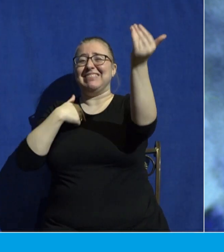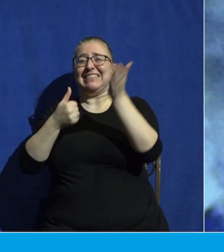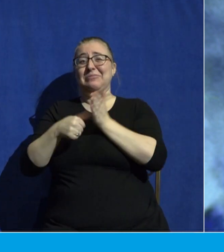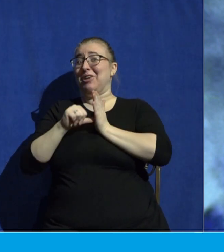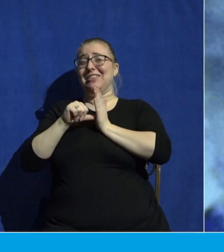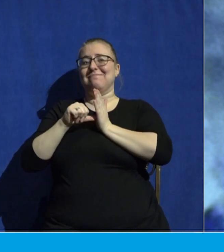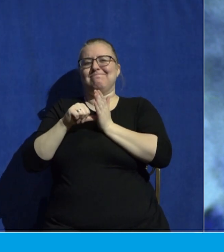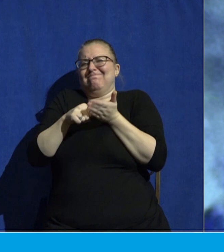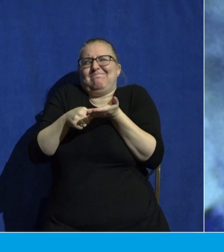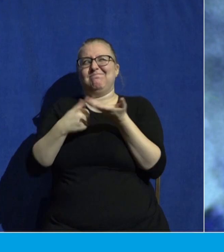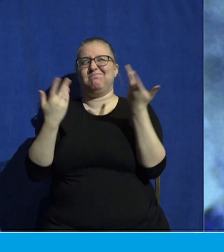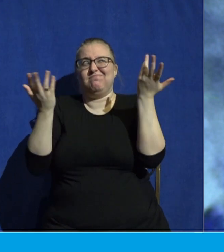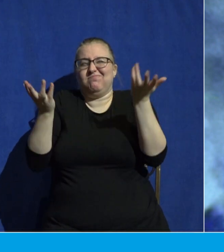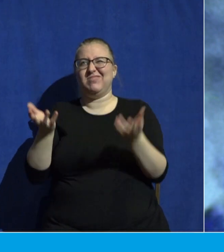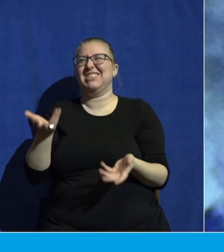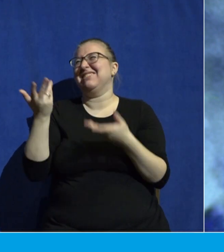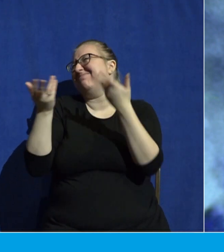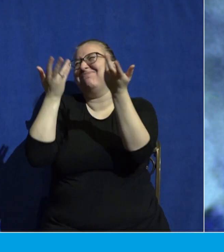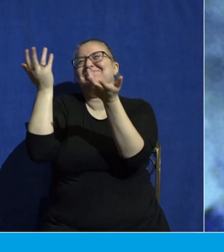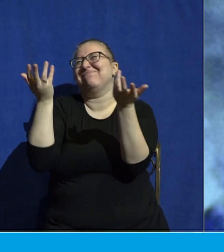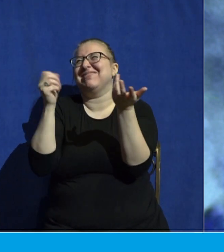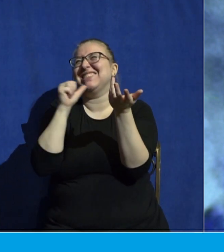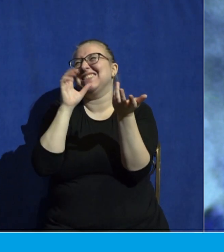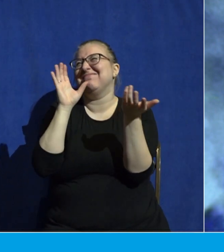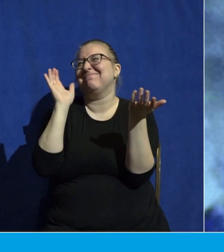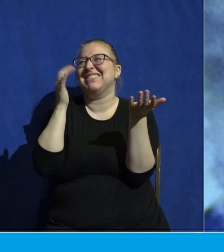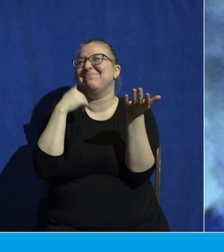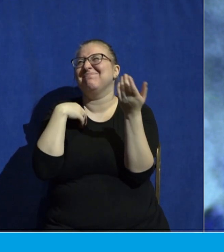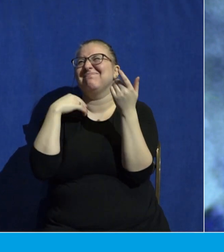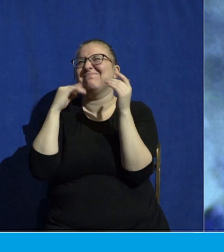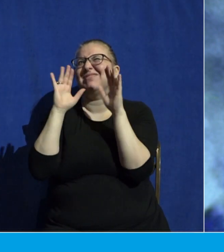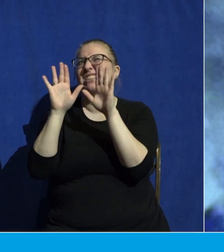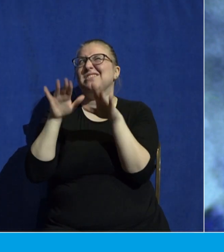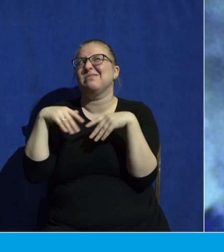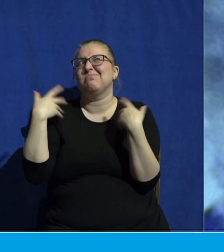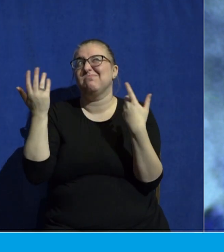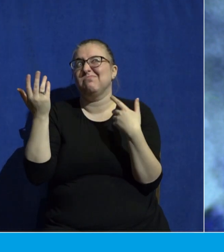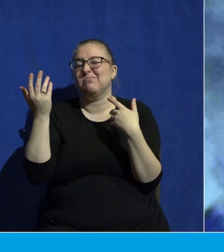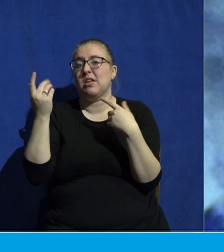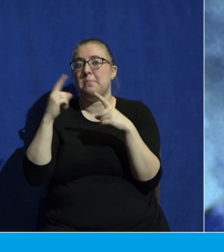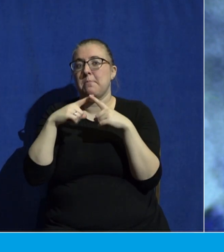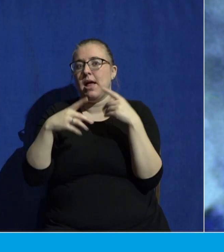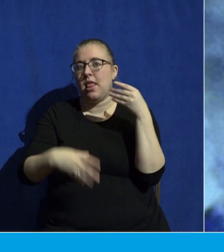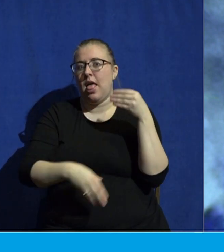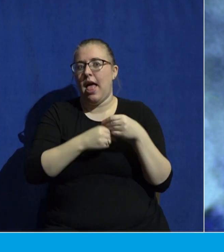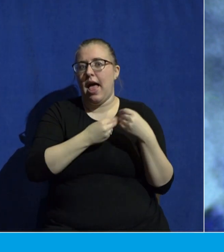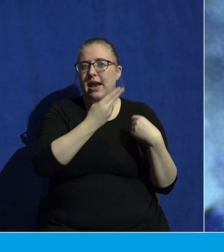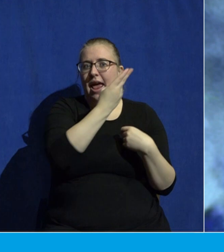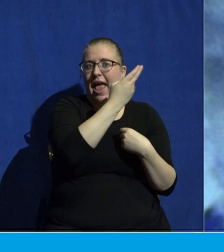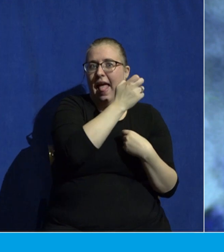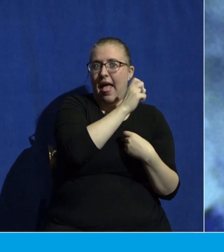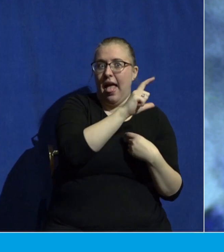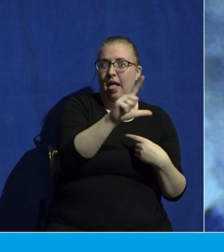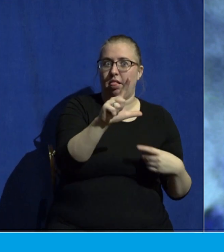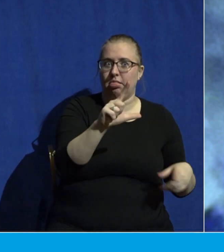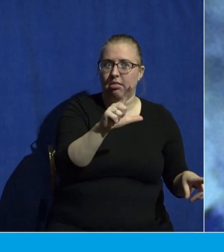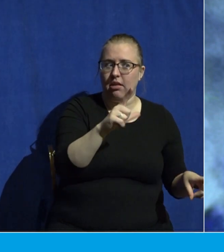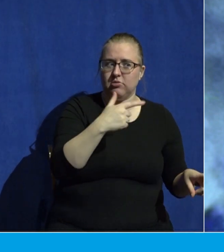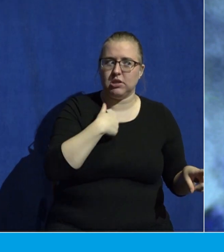I was like, I don't know. Like, that doesn't seem all that great. But when hell entered into the equation, like, I started realizing, like, okay, like, I need